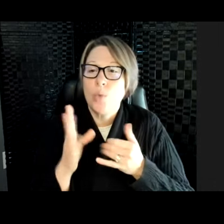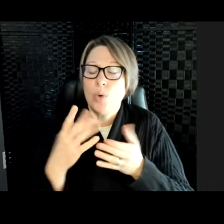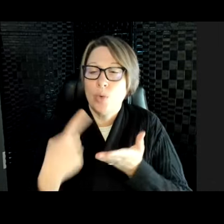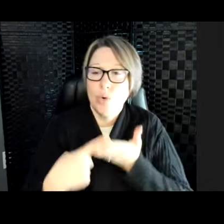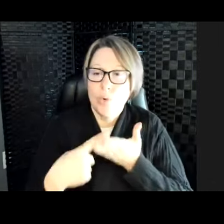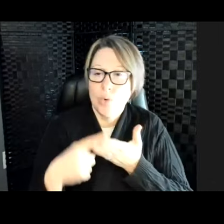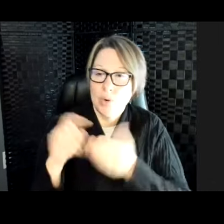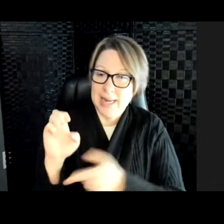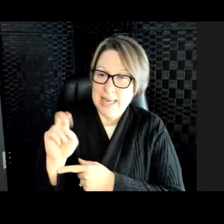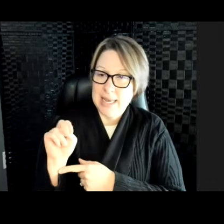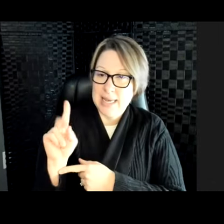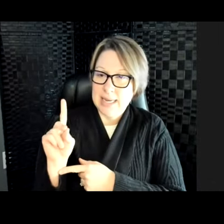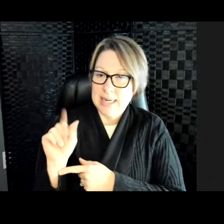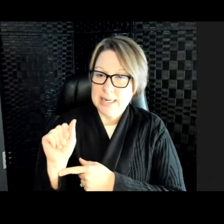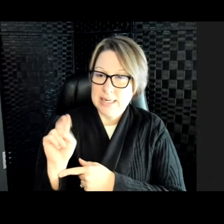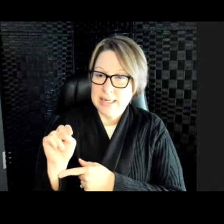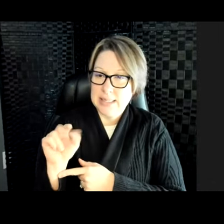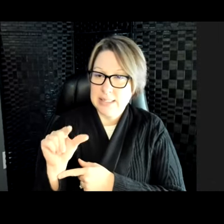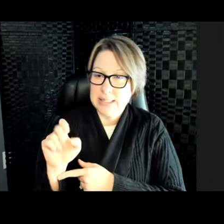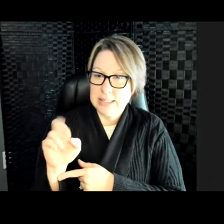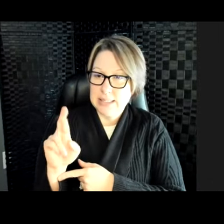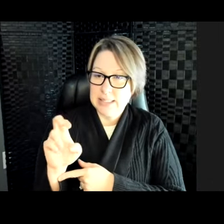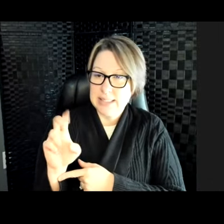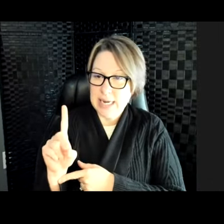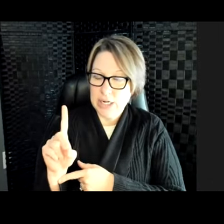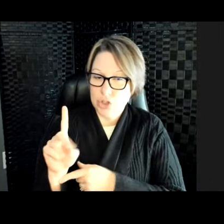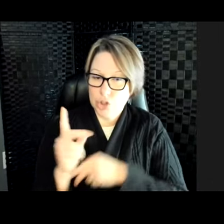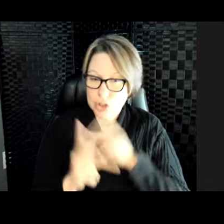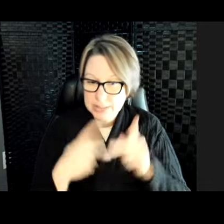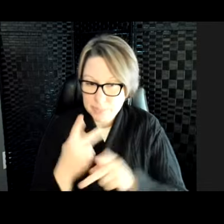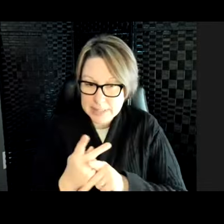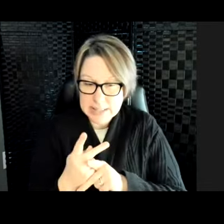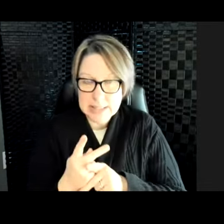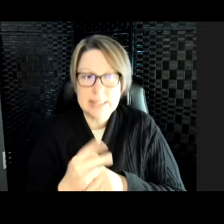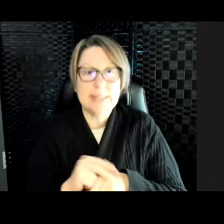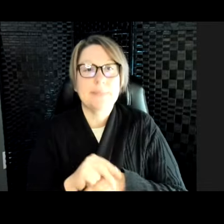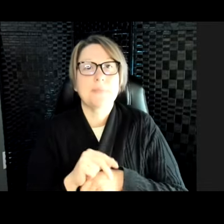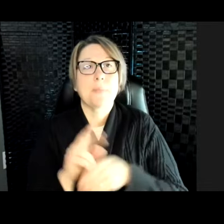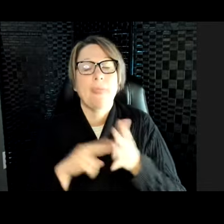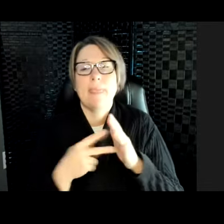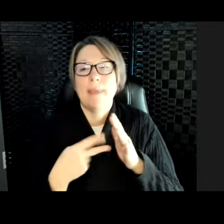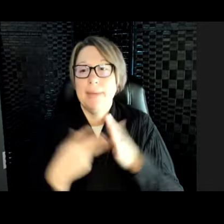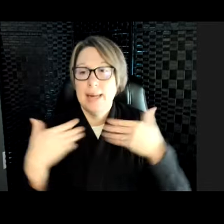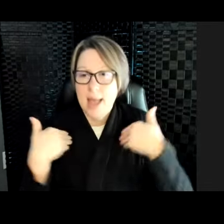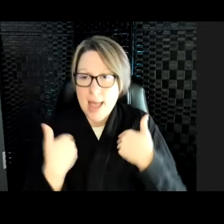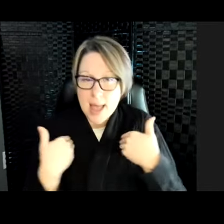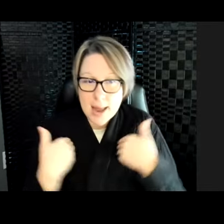endangered species is an animal or a plant or a bacteria, anything that's alive